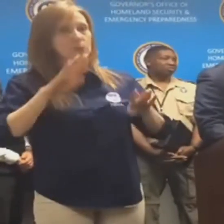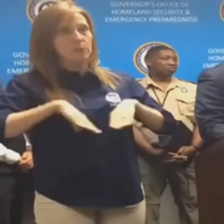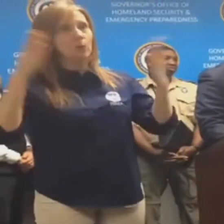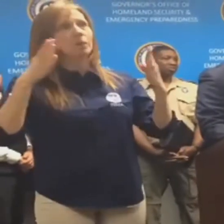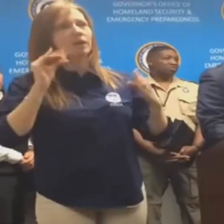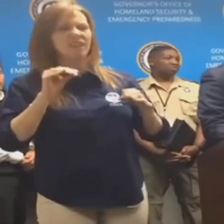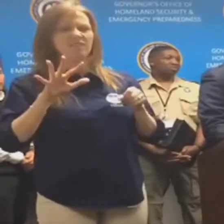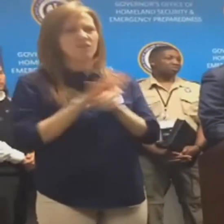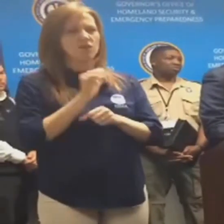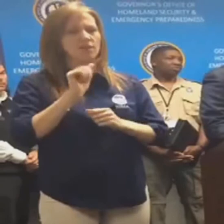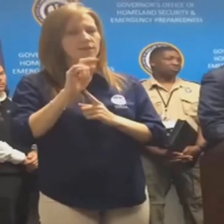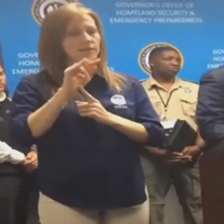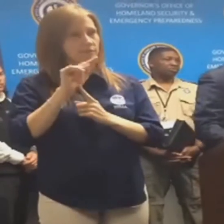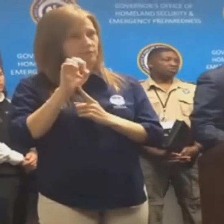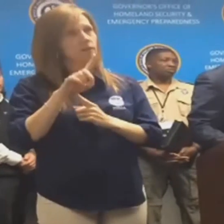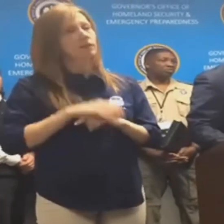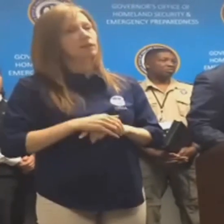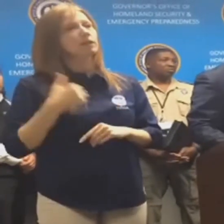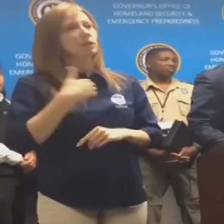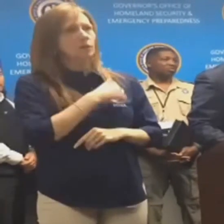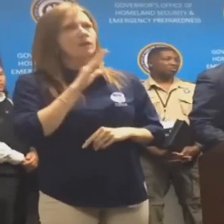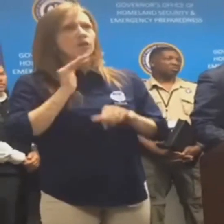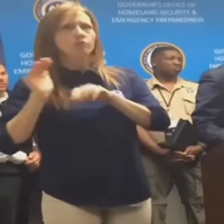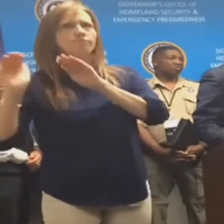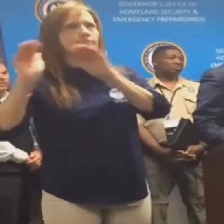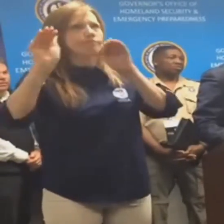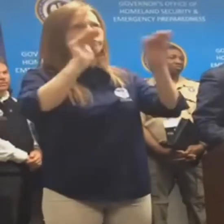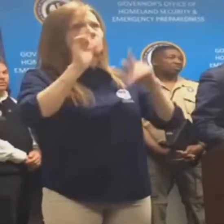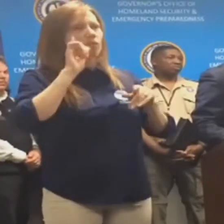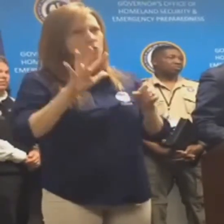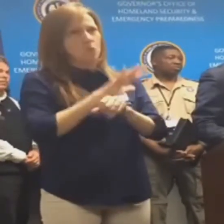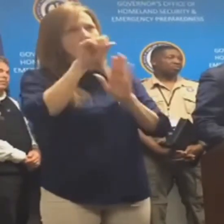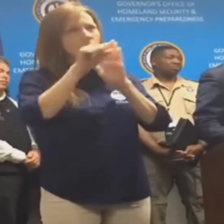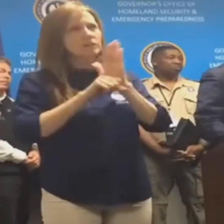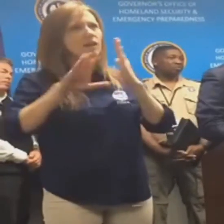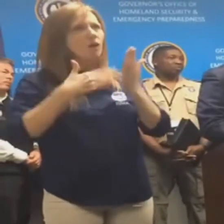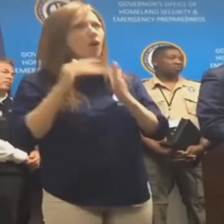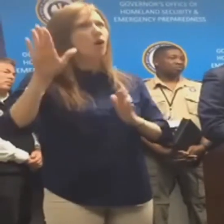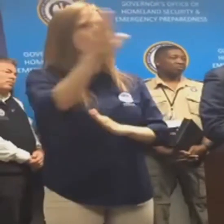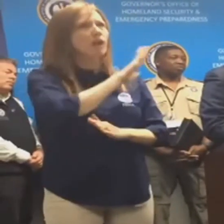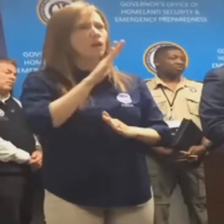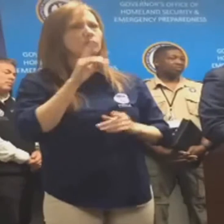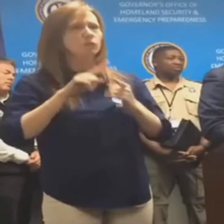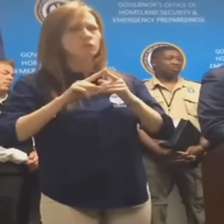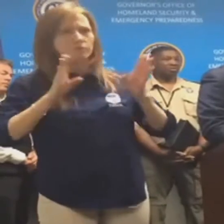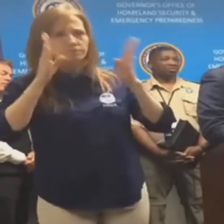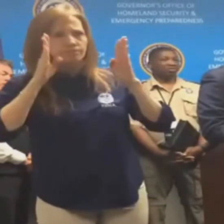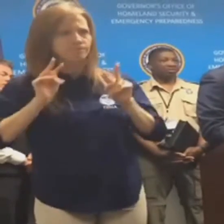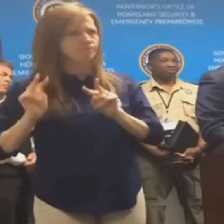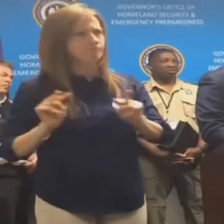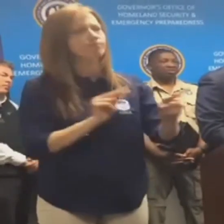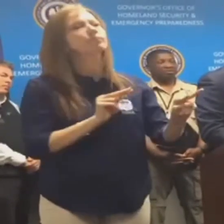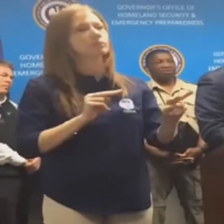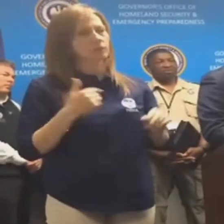it will remain fully activated. We are in touch with all parish Office of Emergency Preparedness officials throughout the state and will